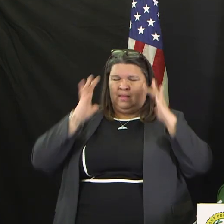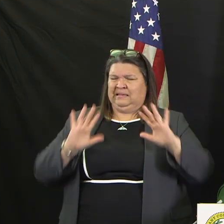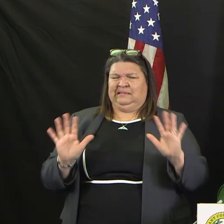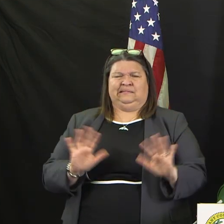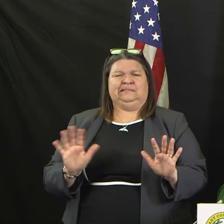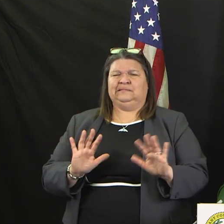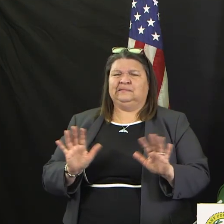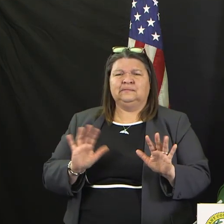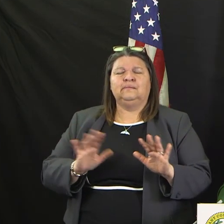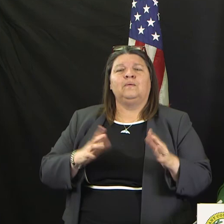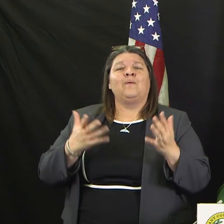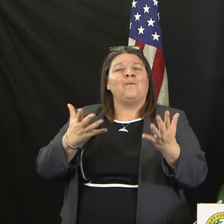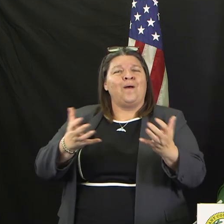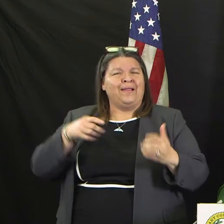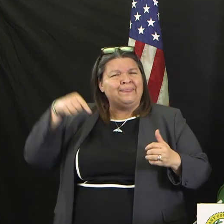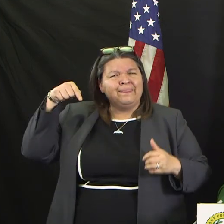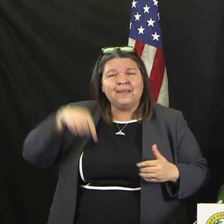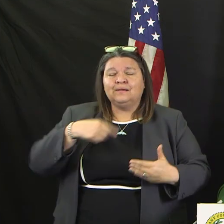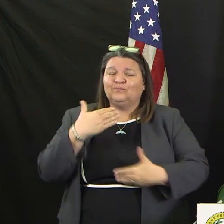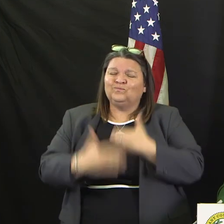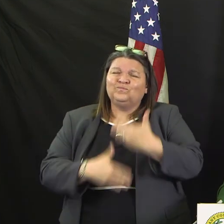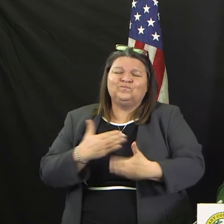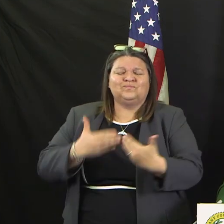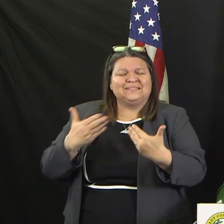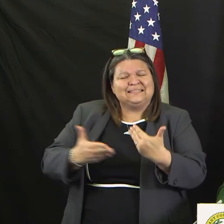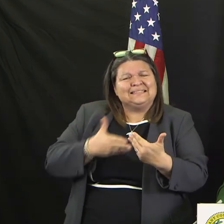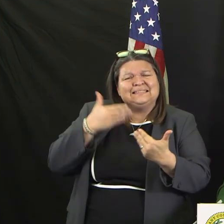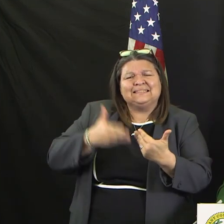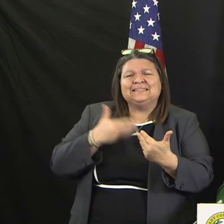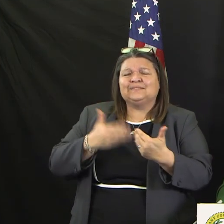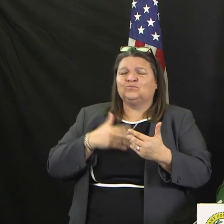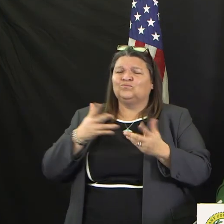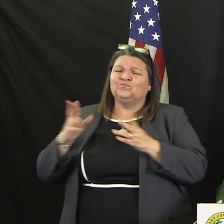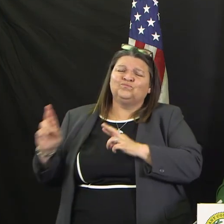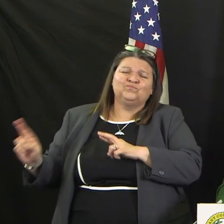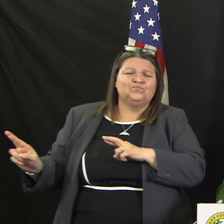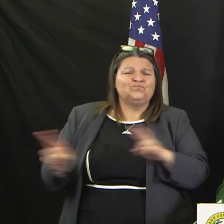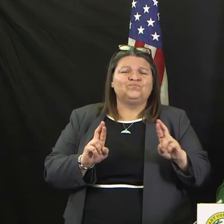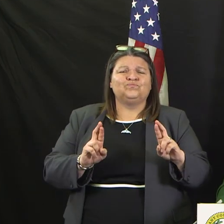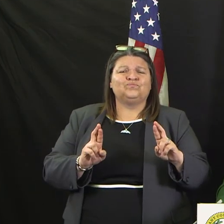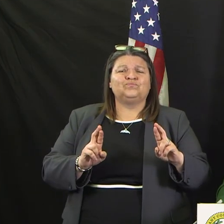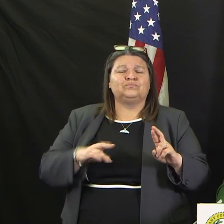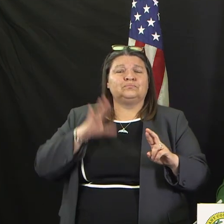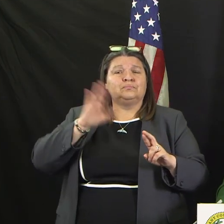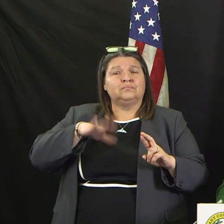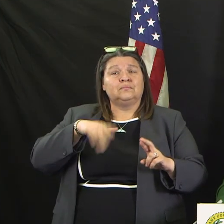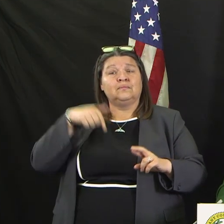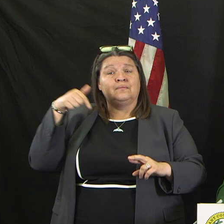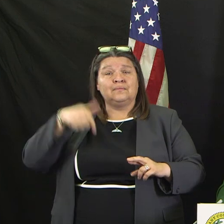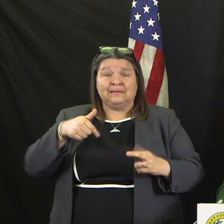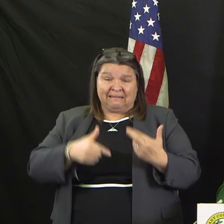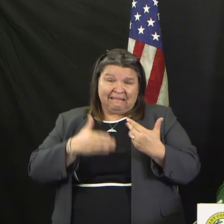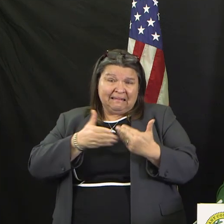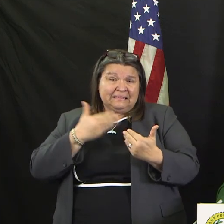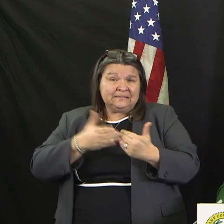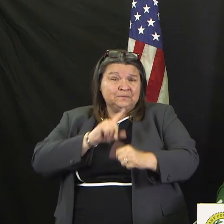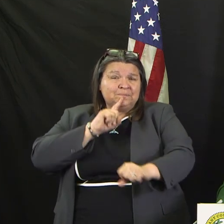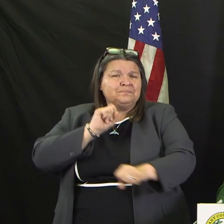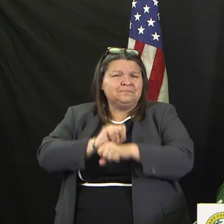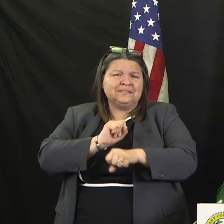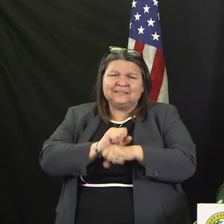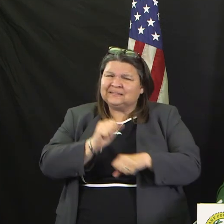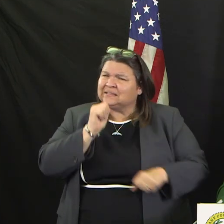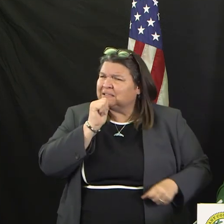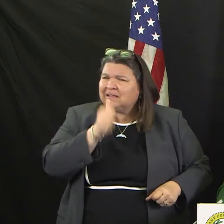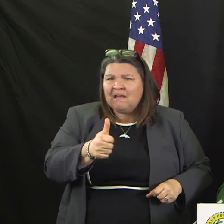this as easy as humanly possible. But it's not. I've got a 12-day-old grandson at home that I